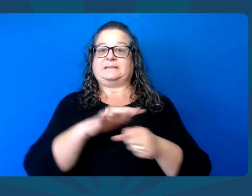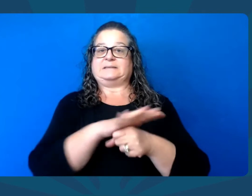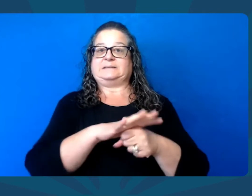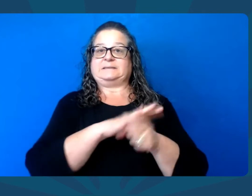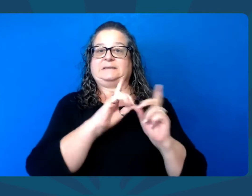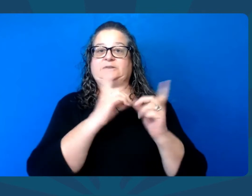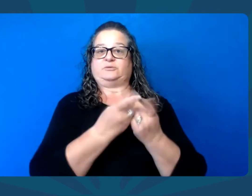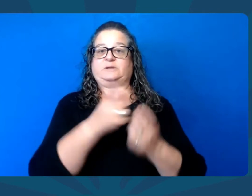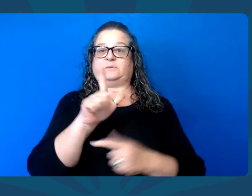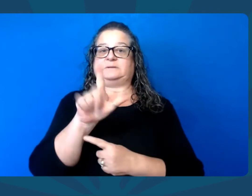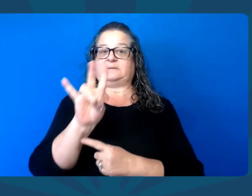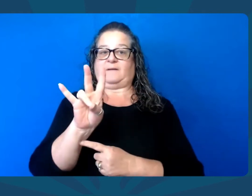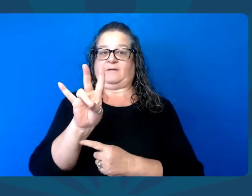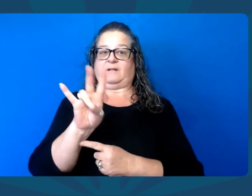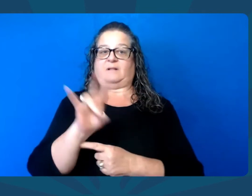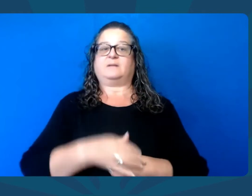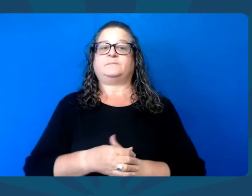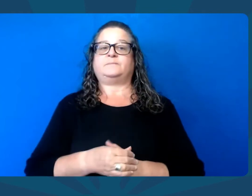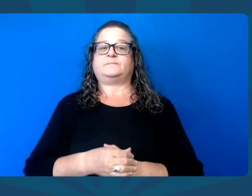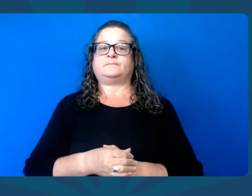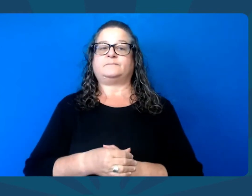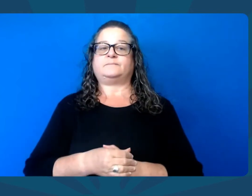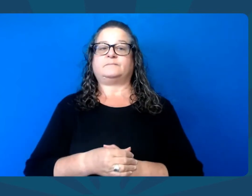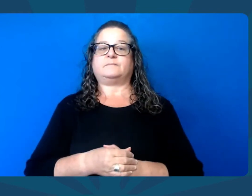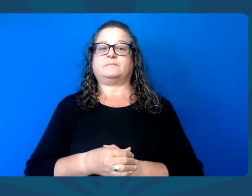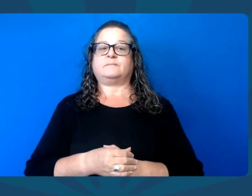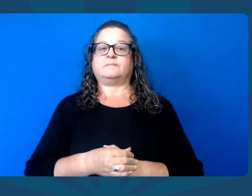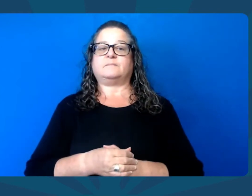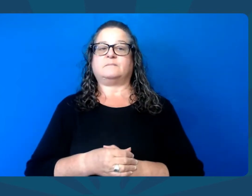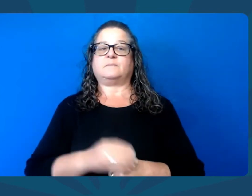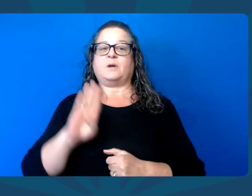Candidate for State Senator District 27